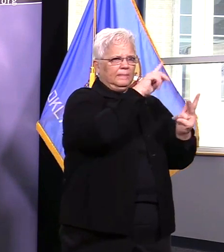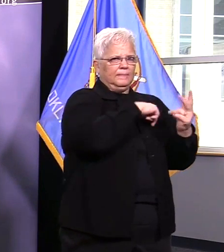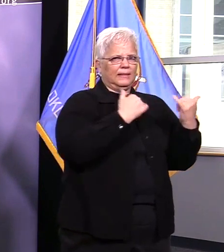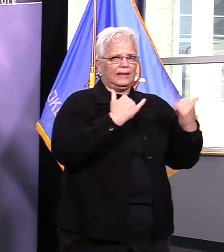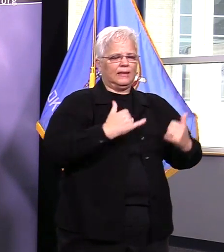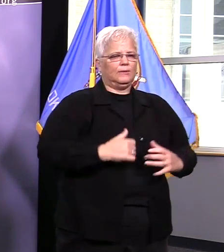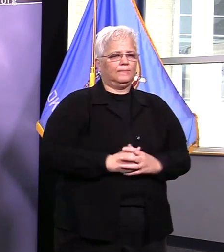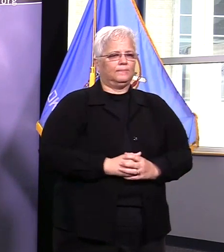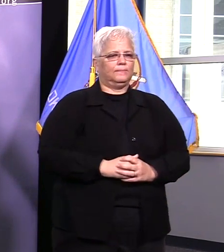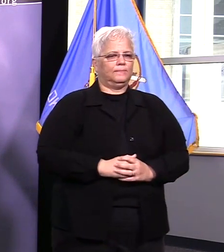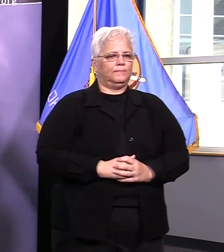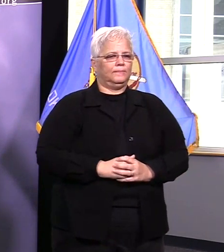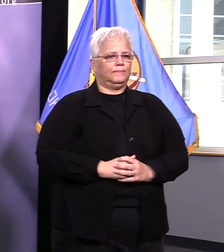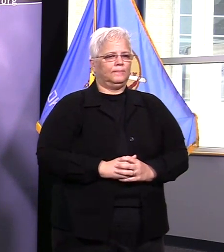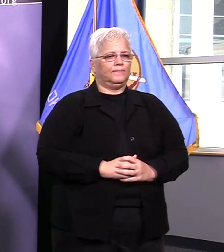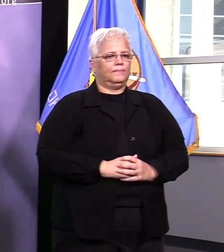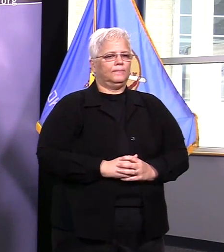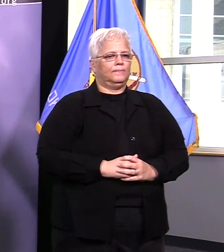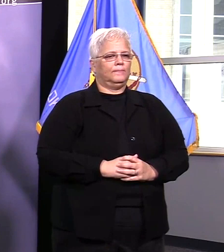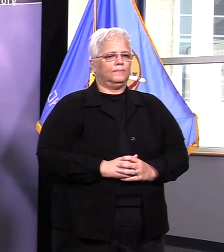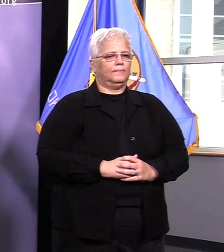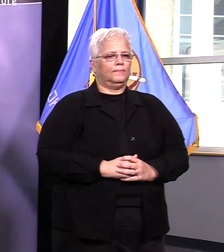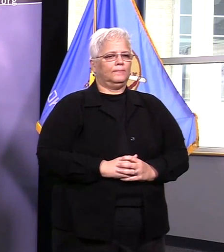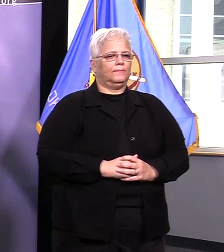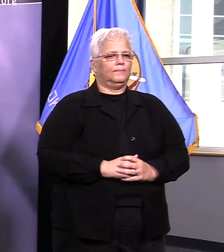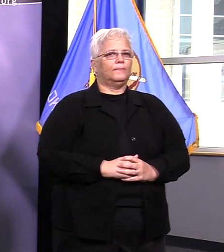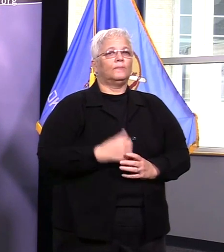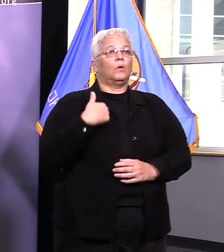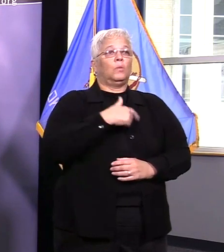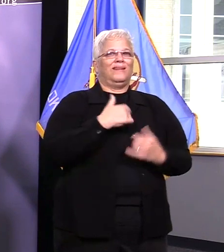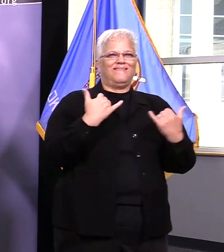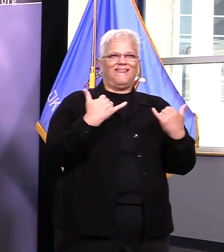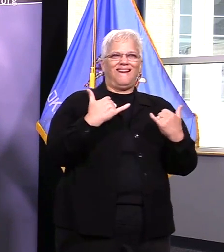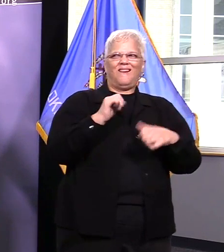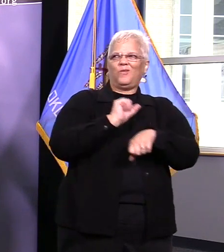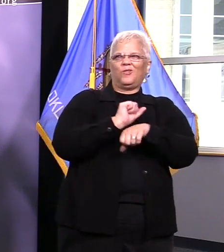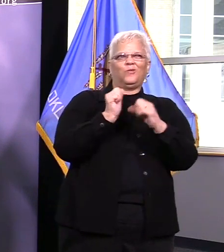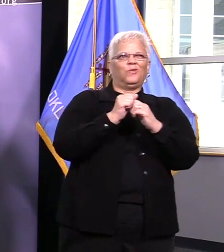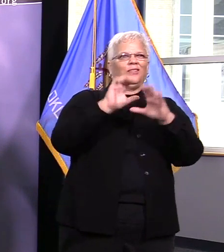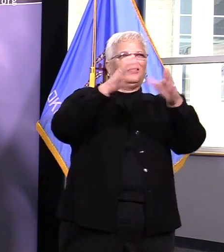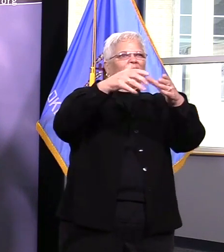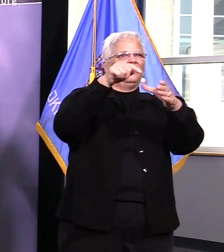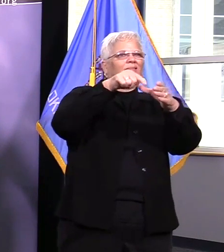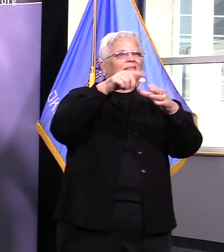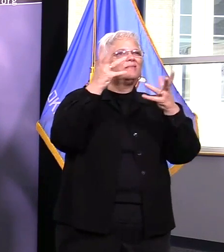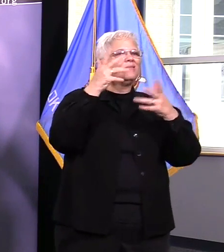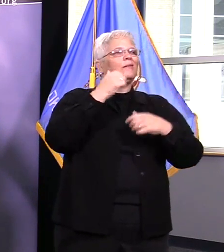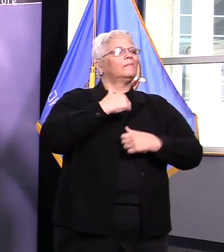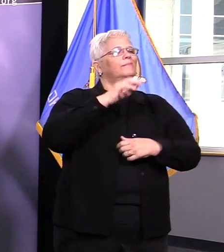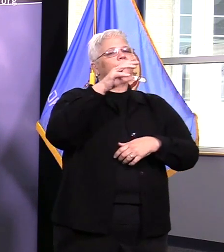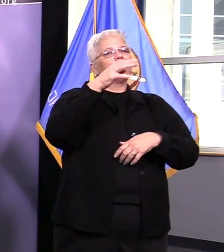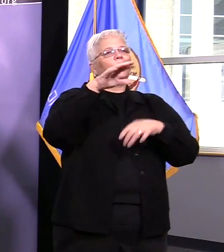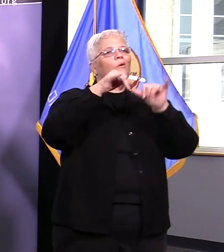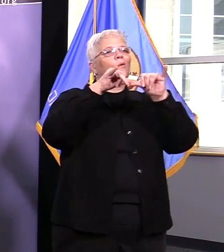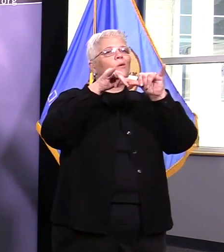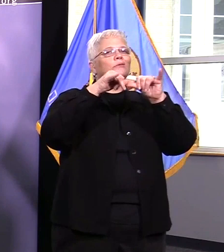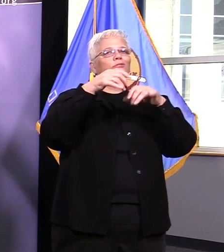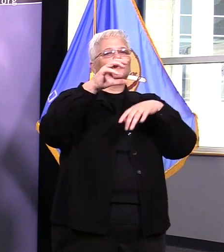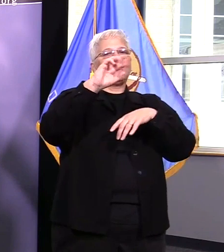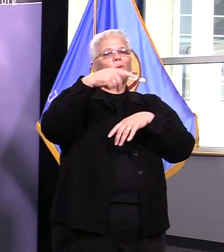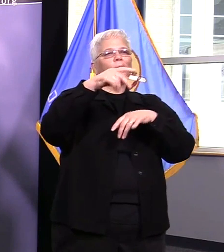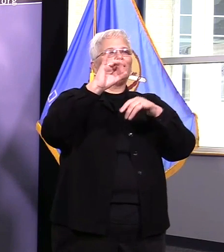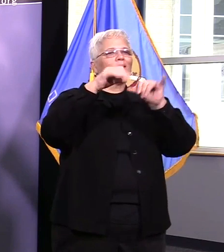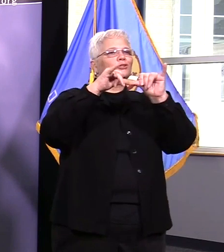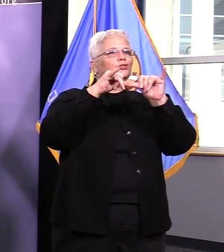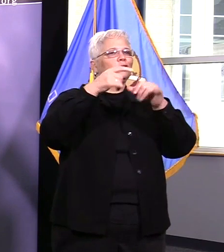engineers on identifying potential sites for alternate care facilities in order to provide planning and give